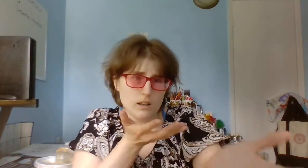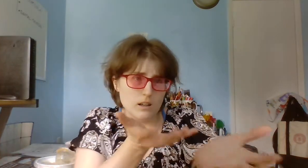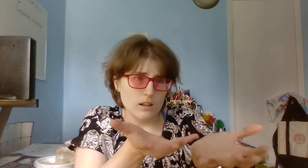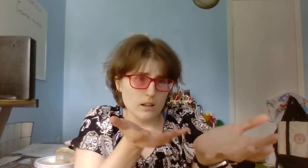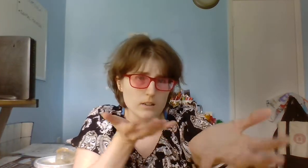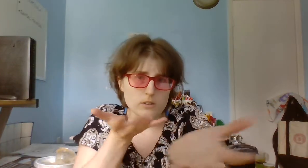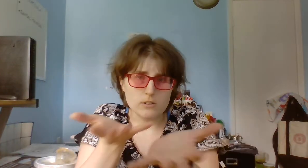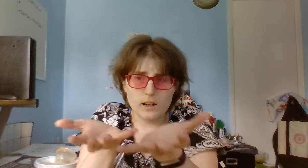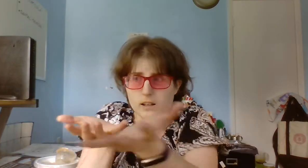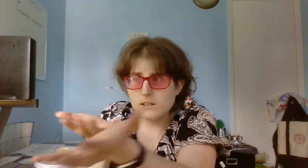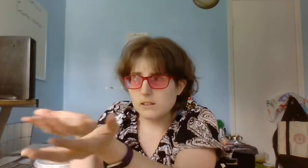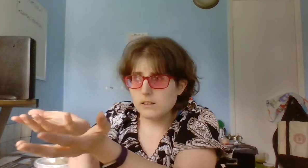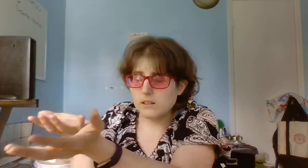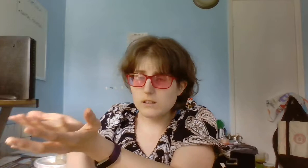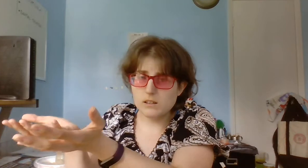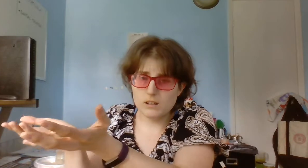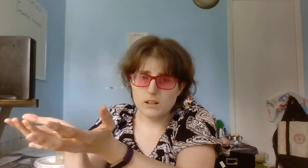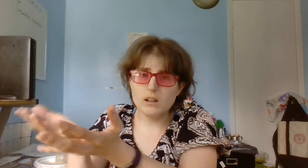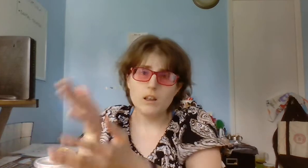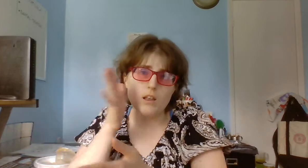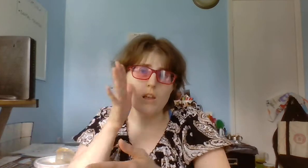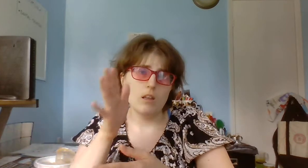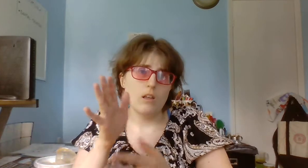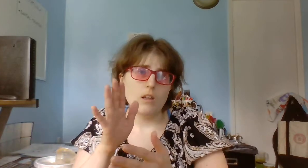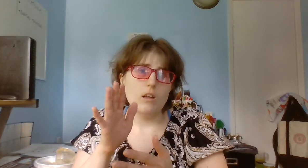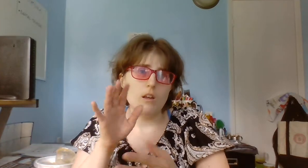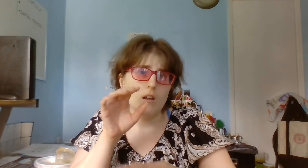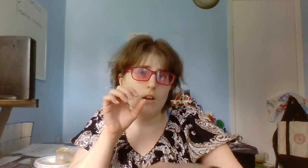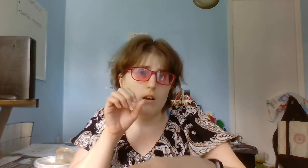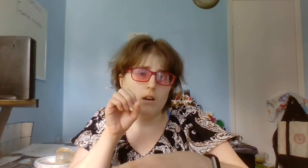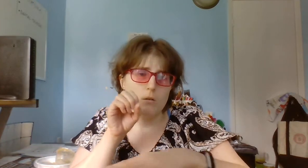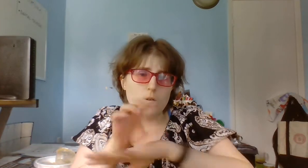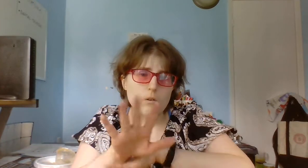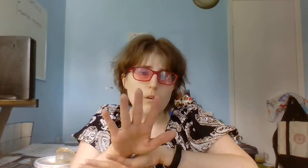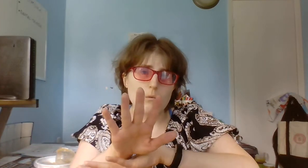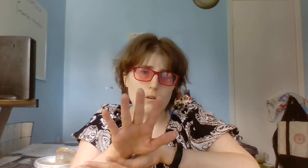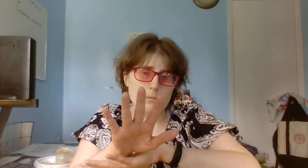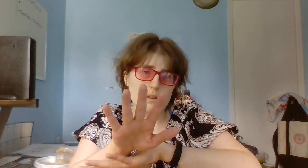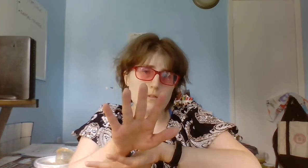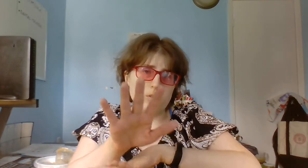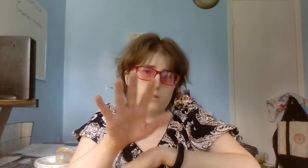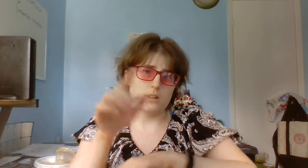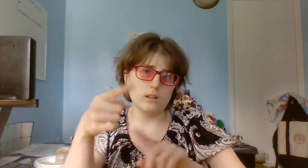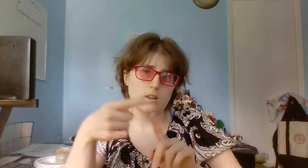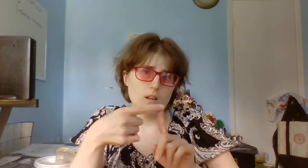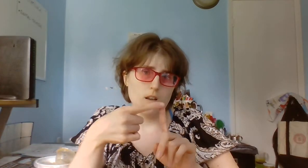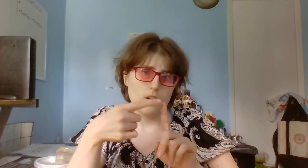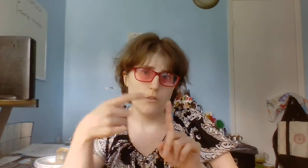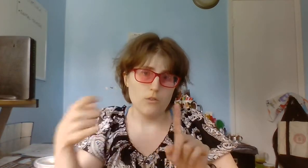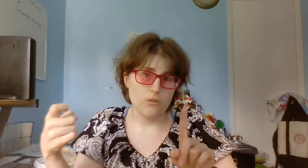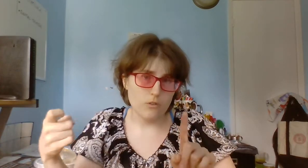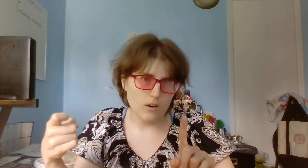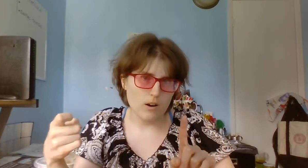interactions, will be influenced from